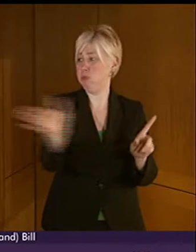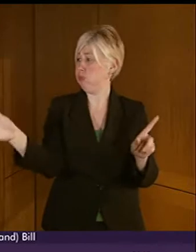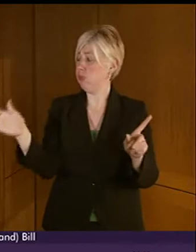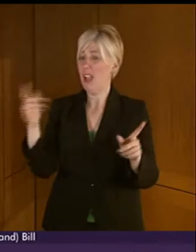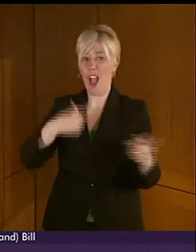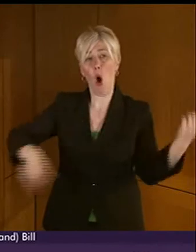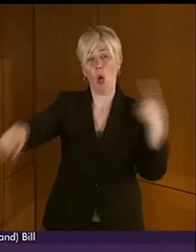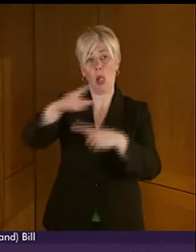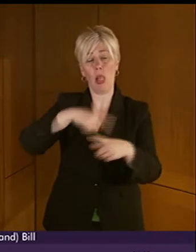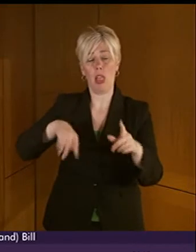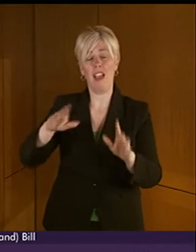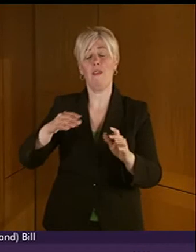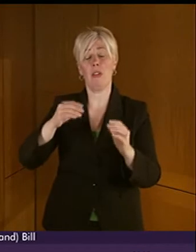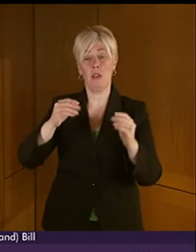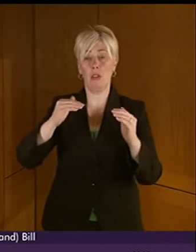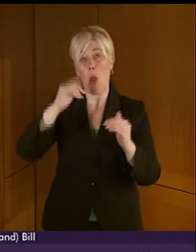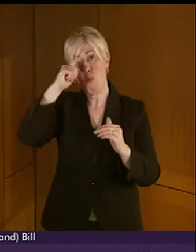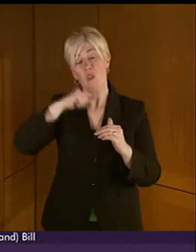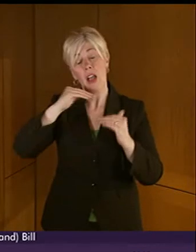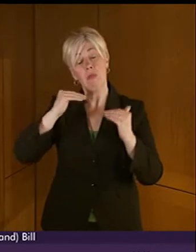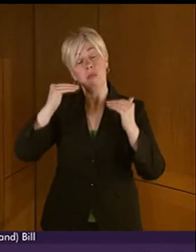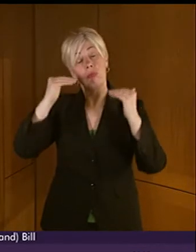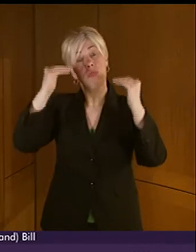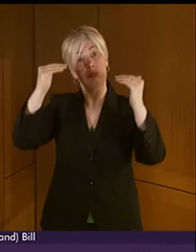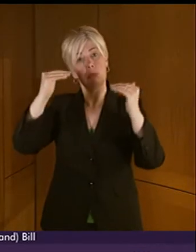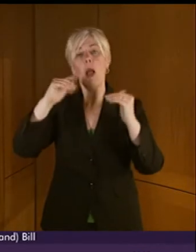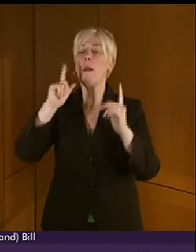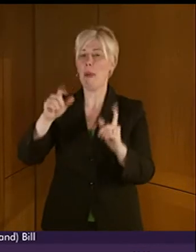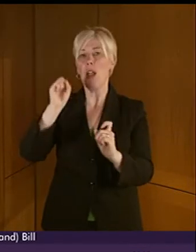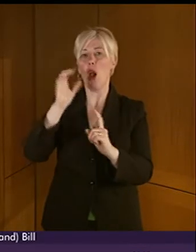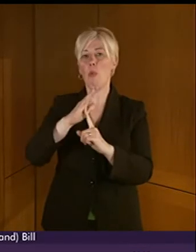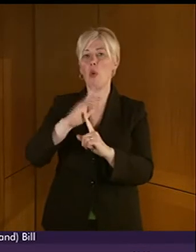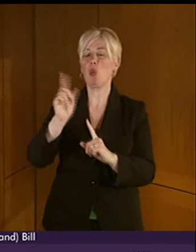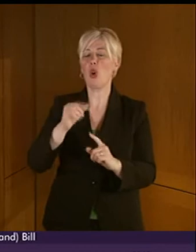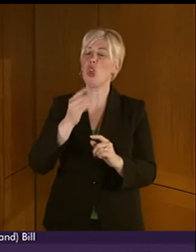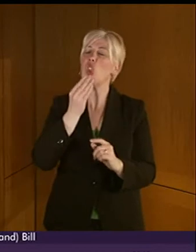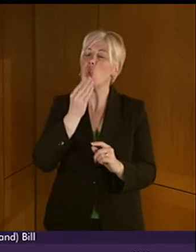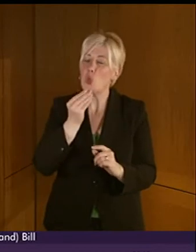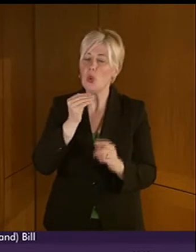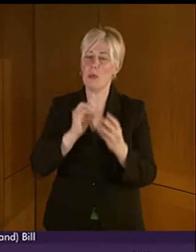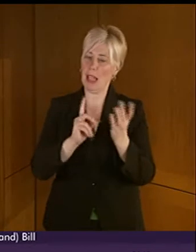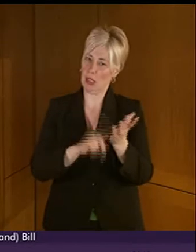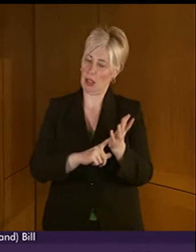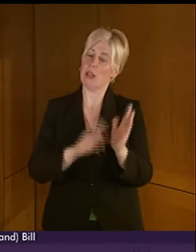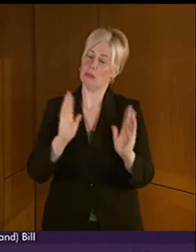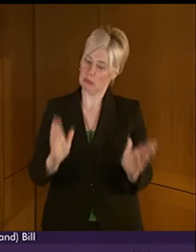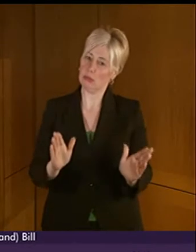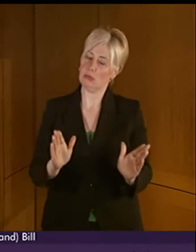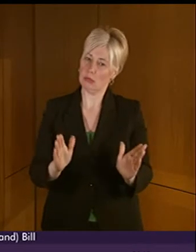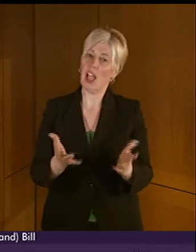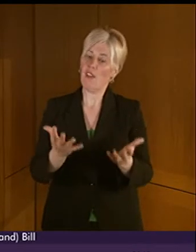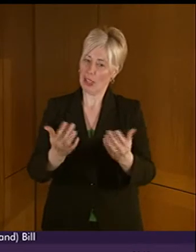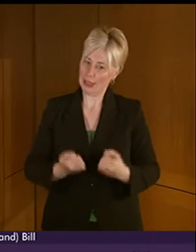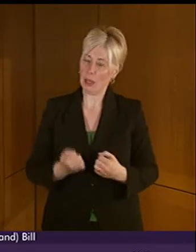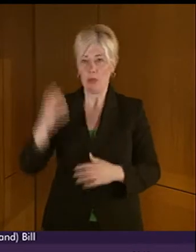raising the profile is important, but more important is increasing its use. We fully accept the government